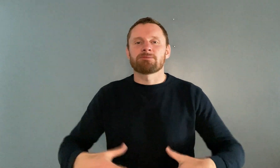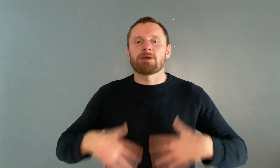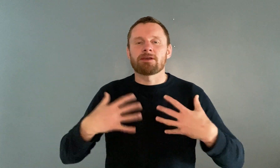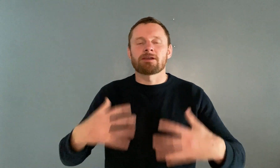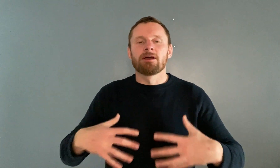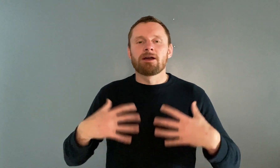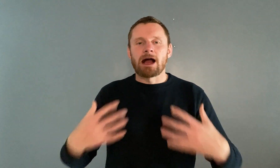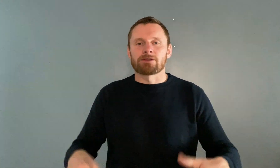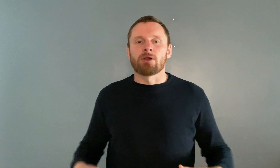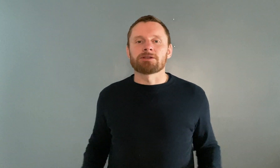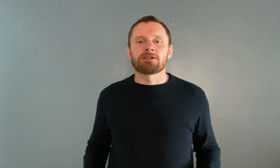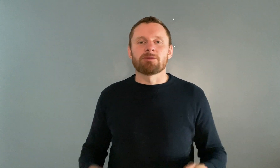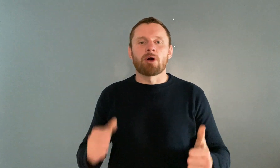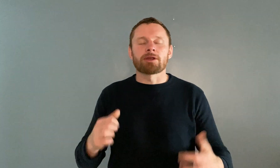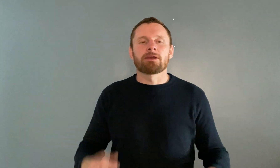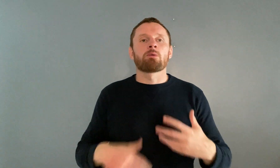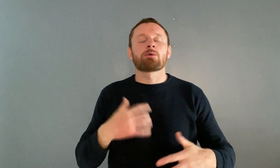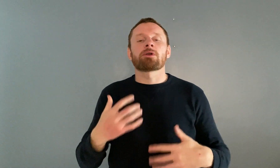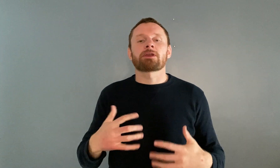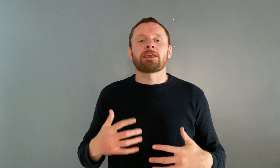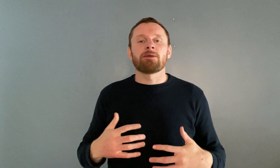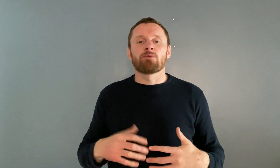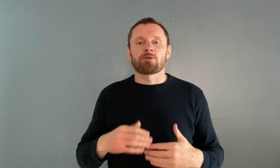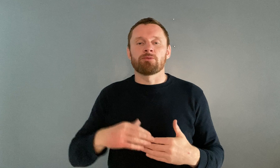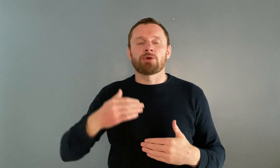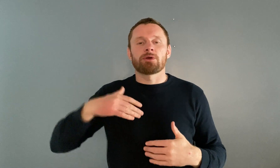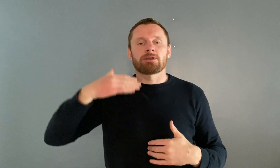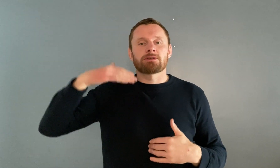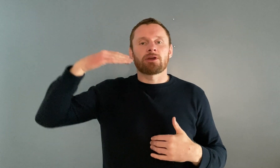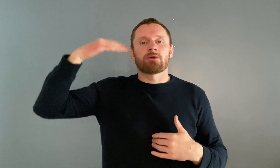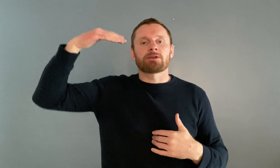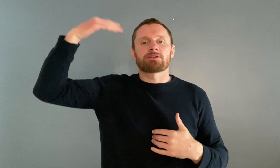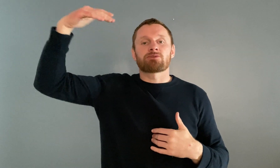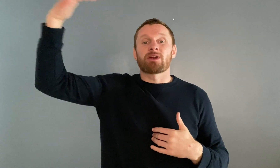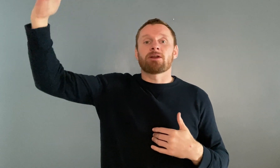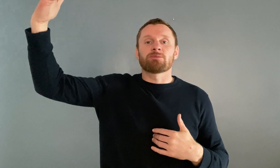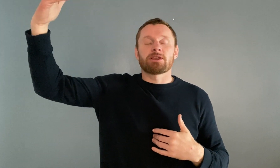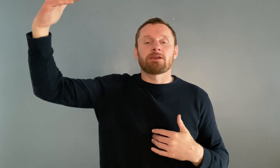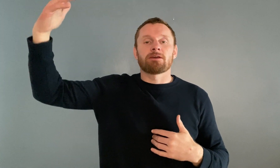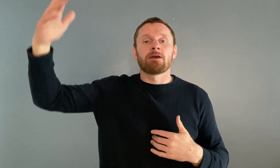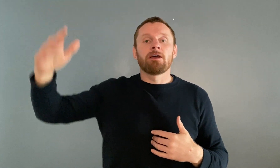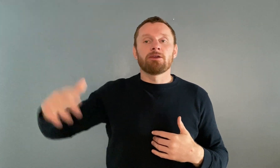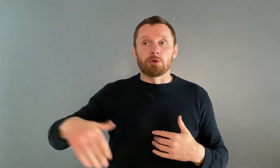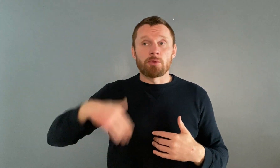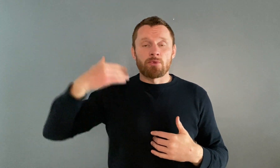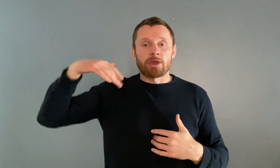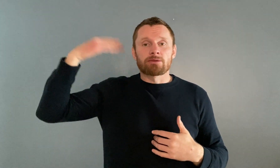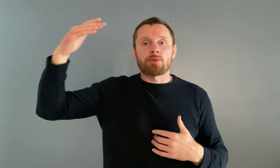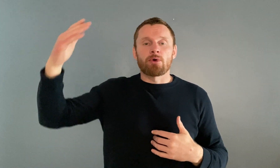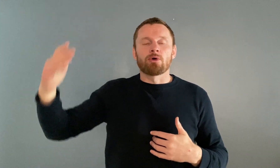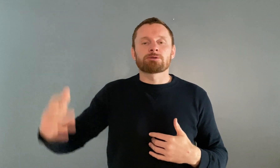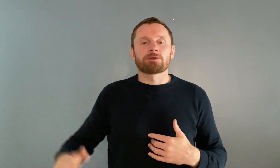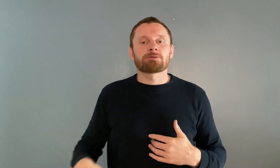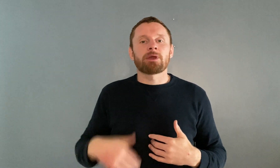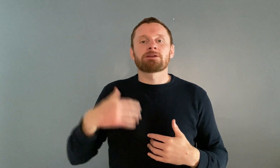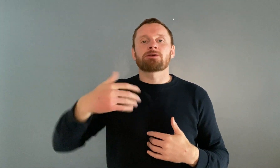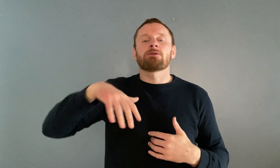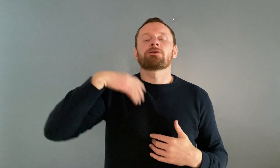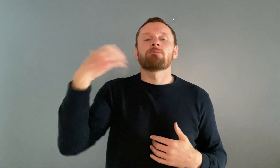being acknowledged in the body what we want to keep from doing is going straight up to here you can think the thoughts but just make sure that you're